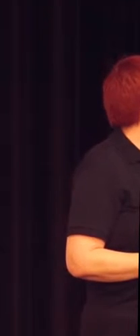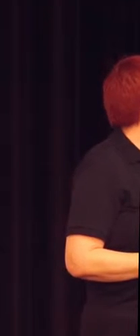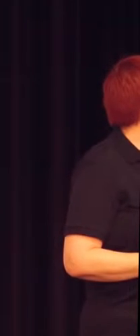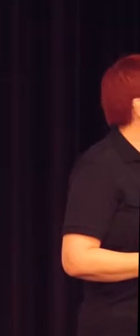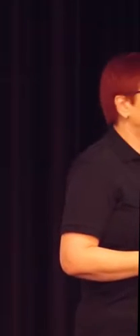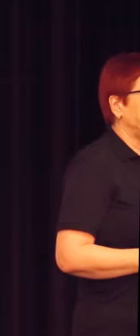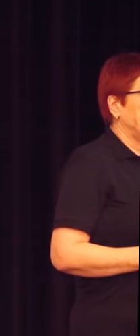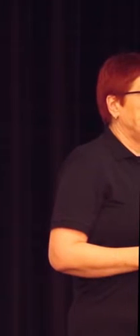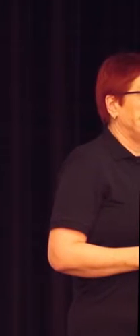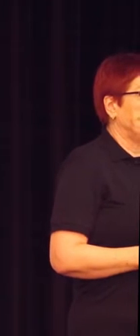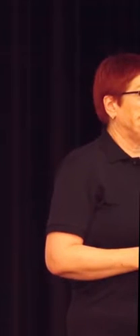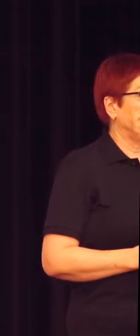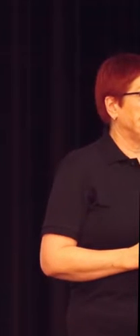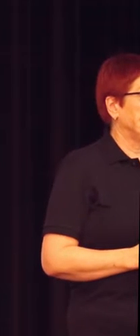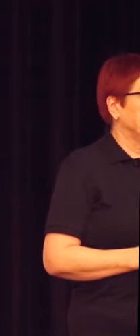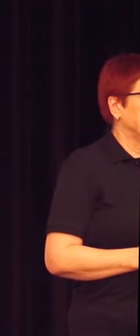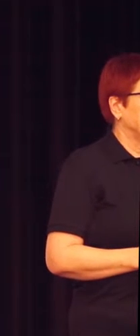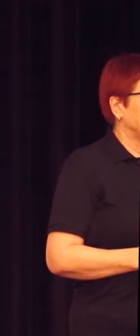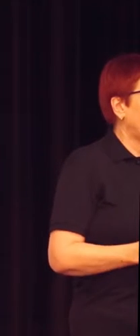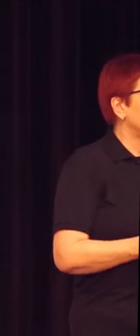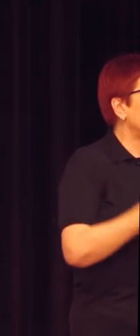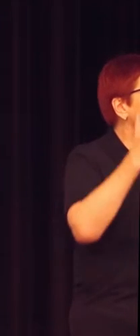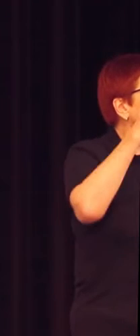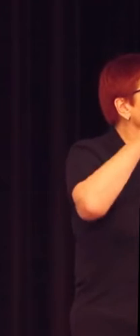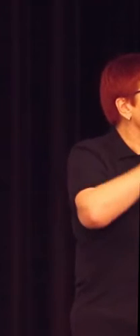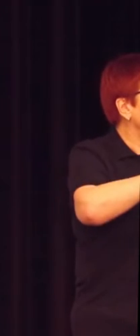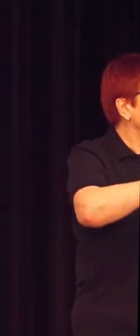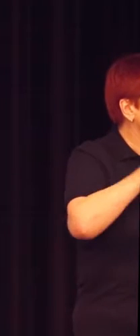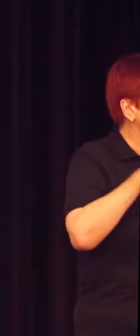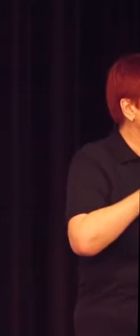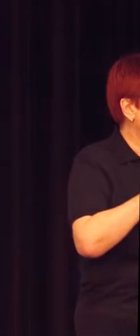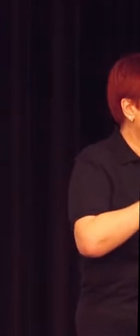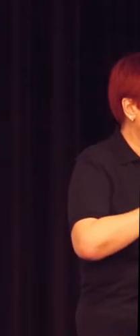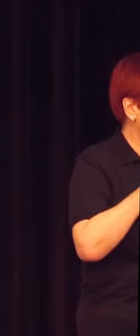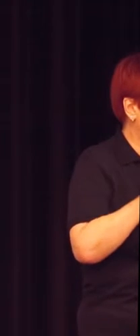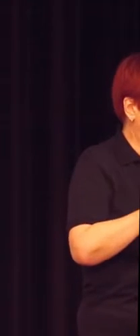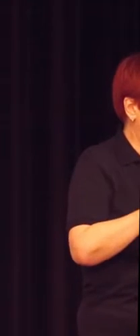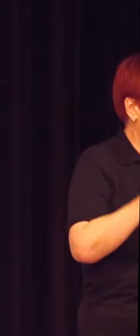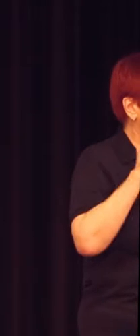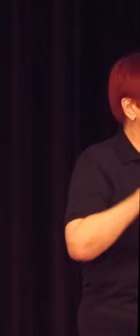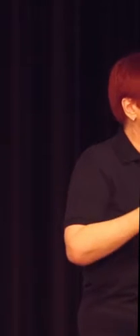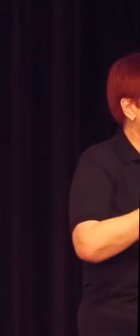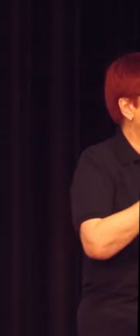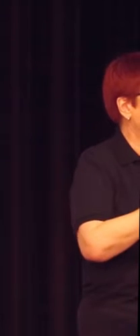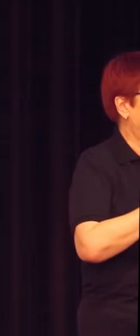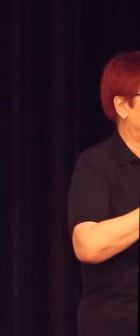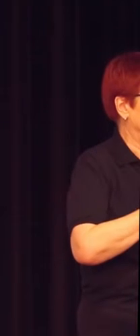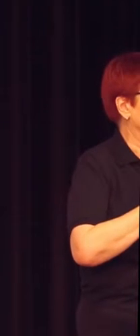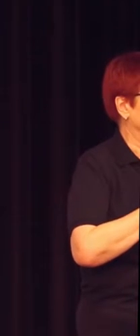This question has been the most important question at ANU in embarking upon a very large project that I'm about to tell you about.